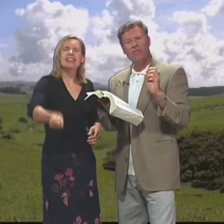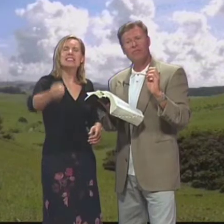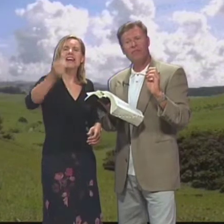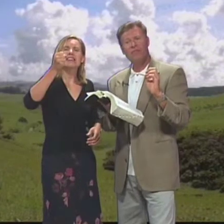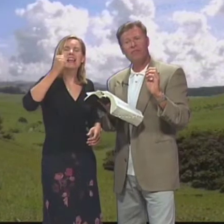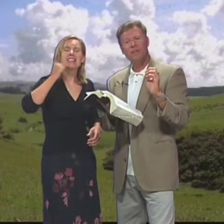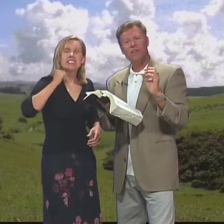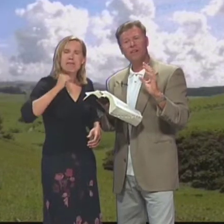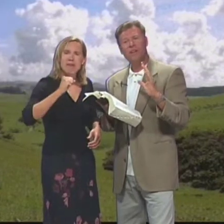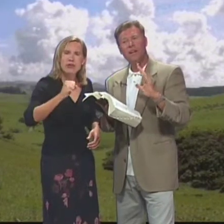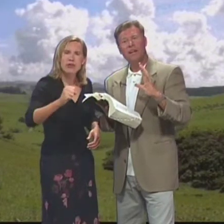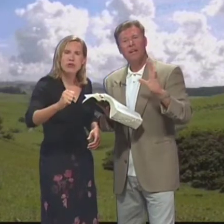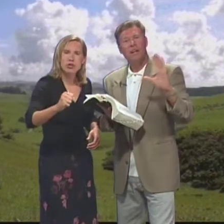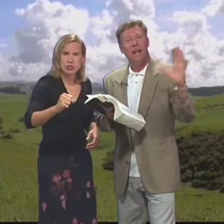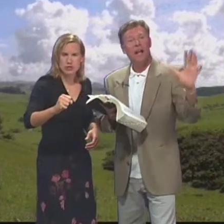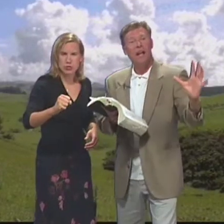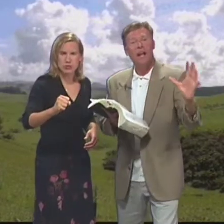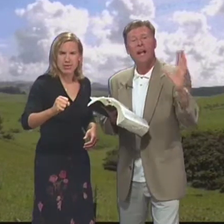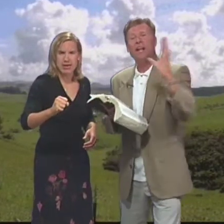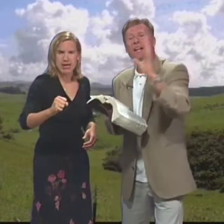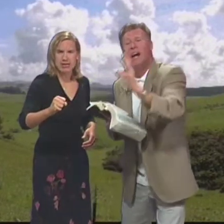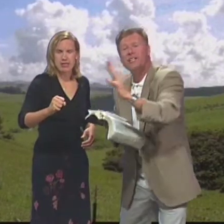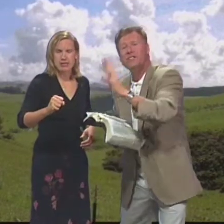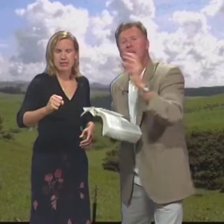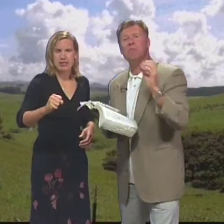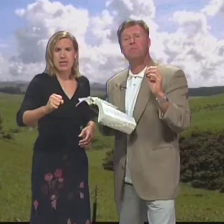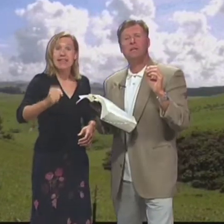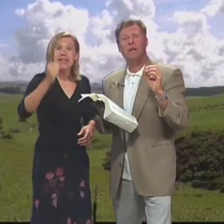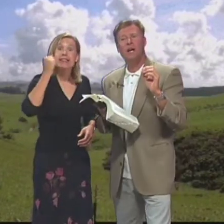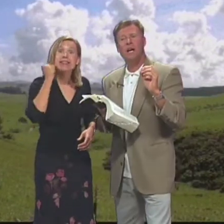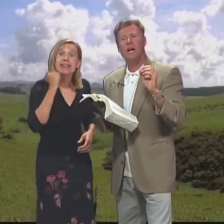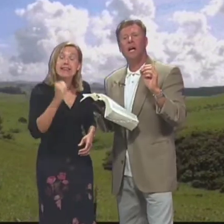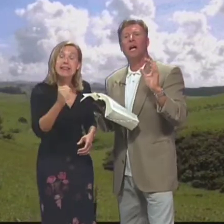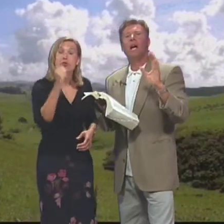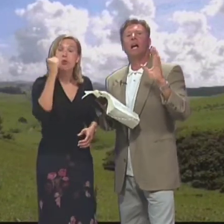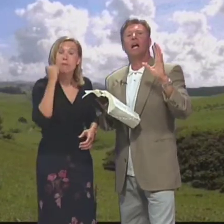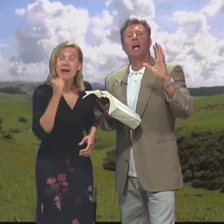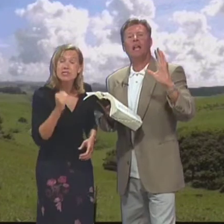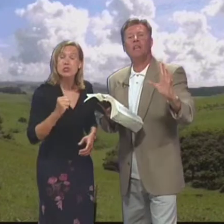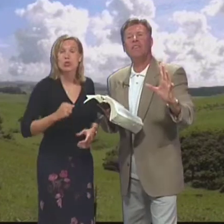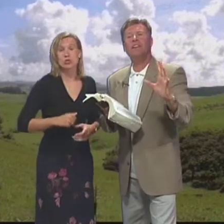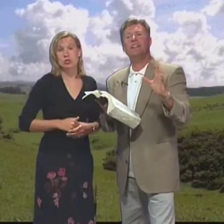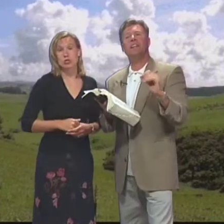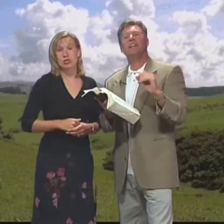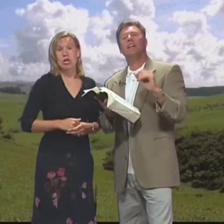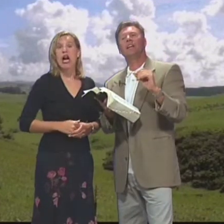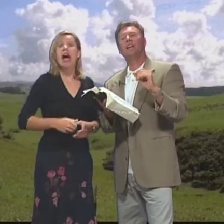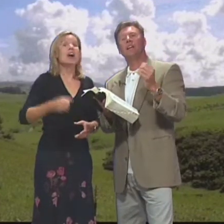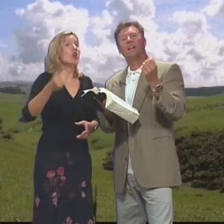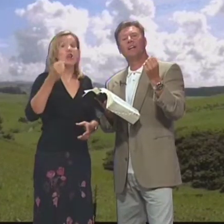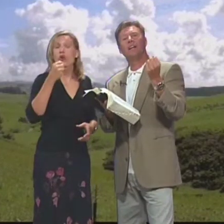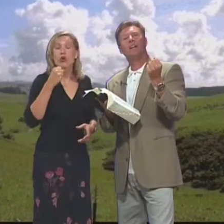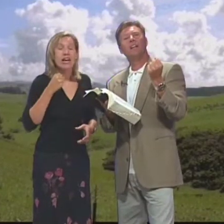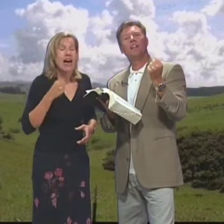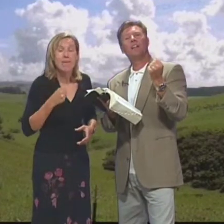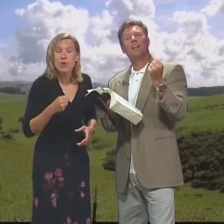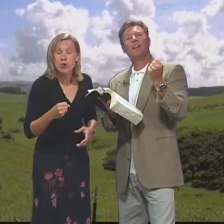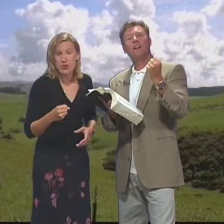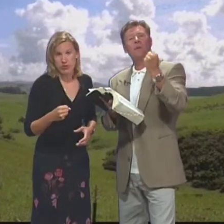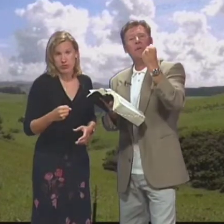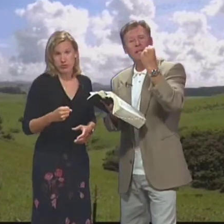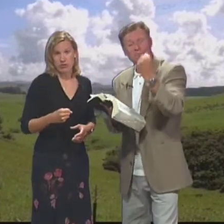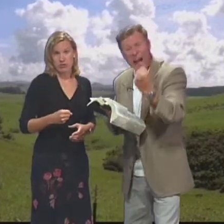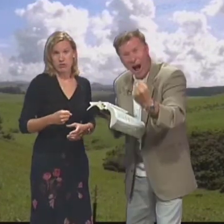call In your life Él desata El llamado de Dios Sobre tu vida And you guide your steps Y él dirige tus pasos Lovingly Con